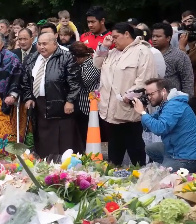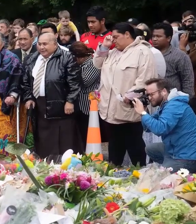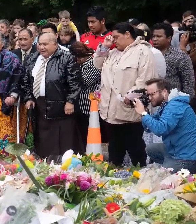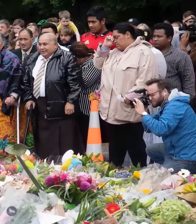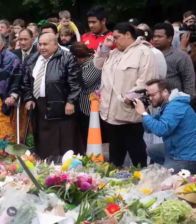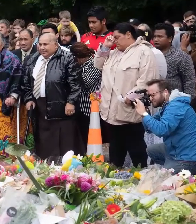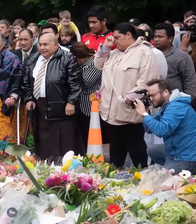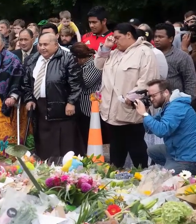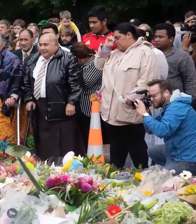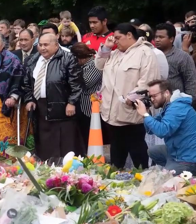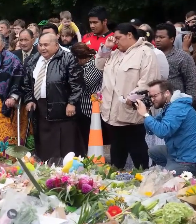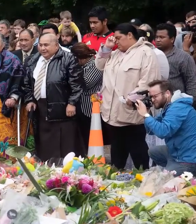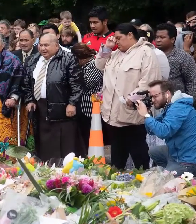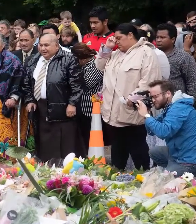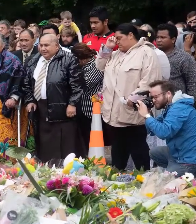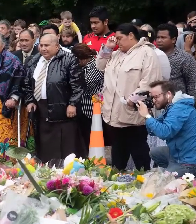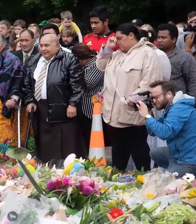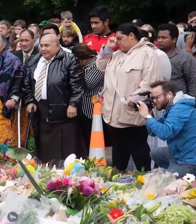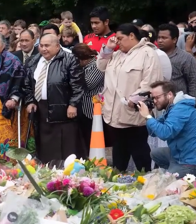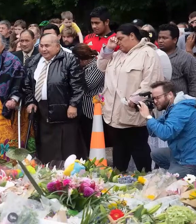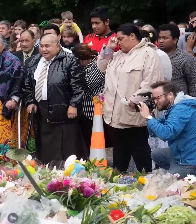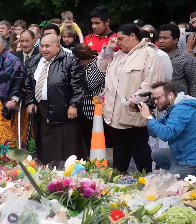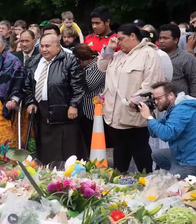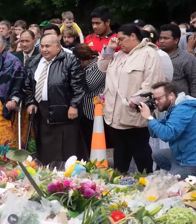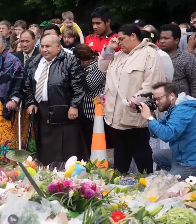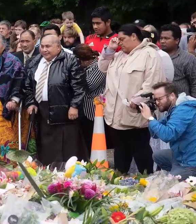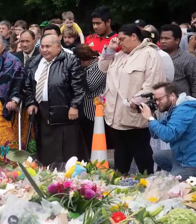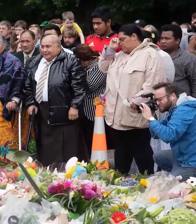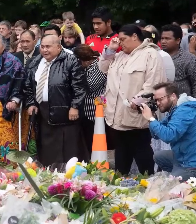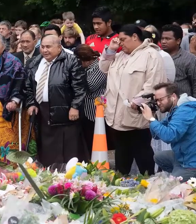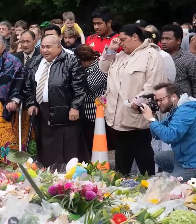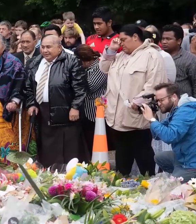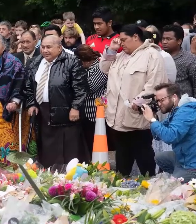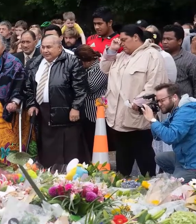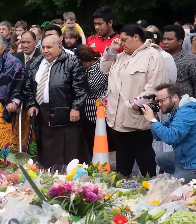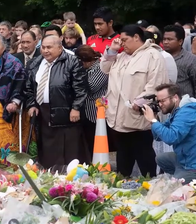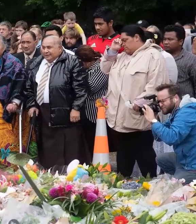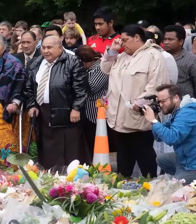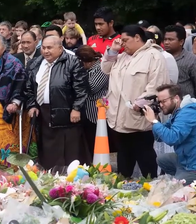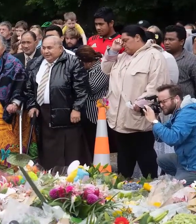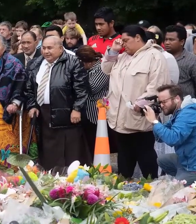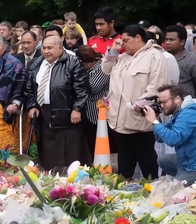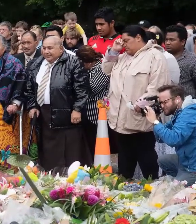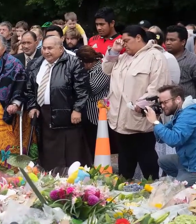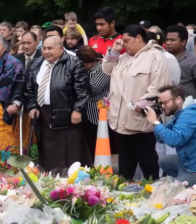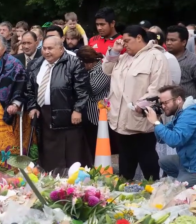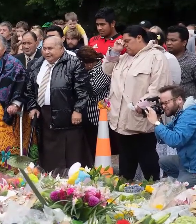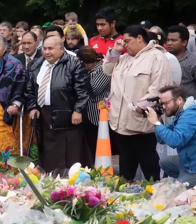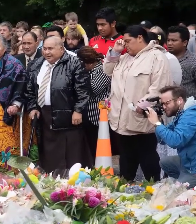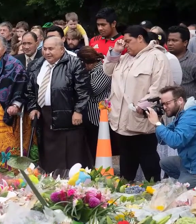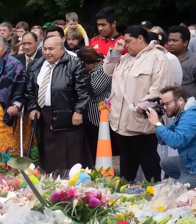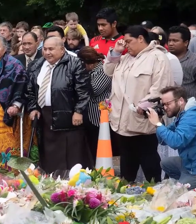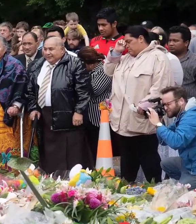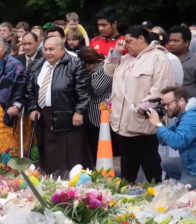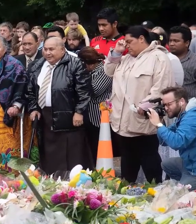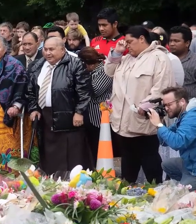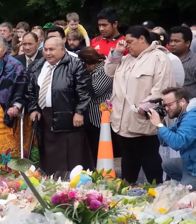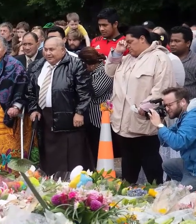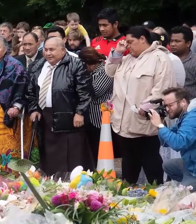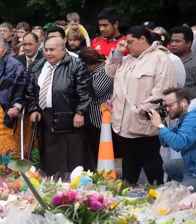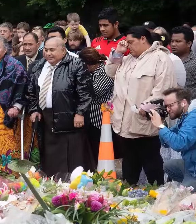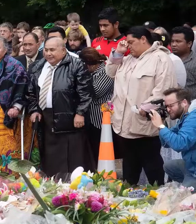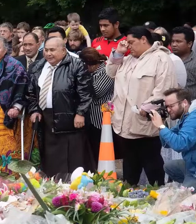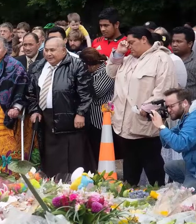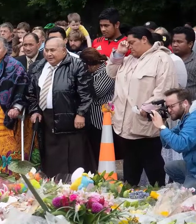one of more than 30 recipients of a manifesto that was mailed out